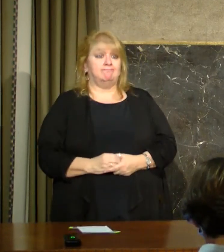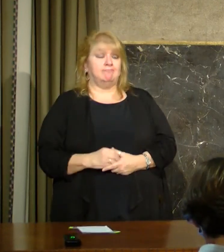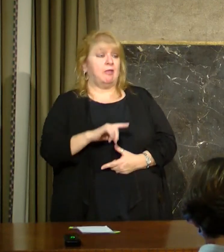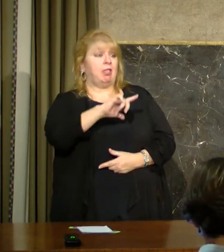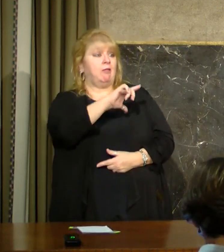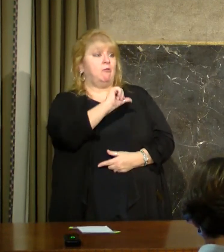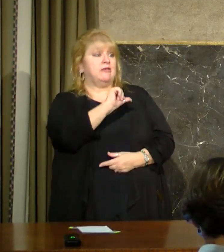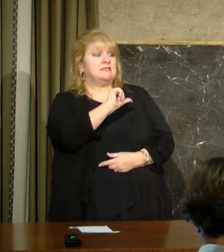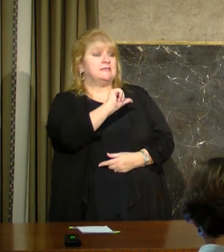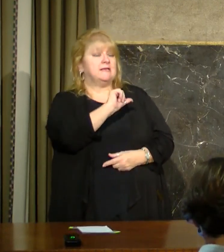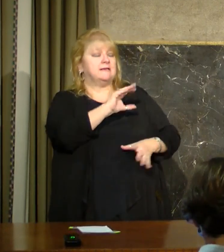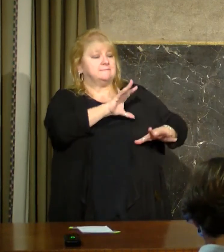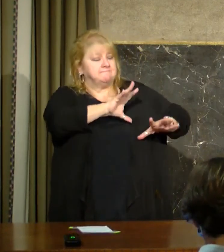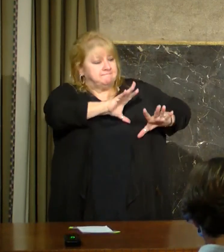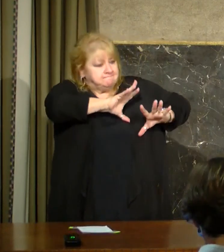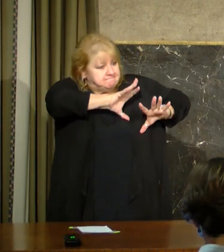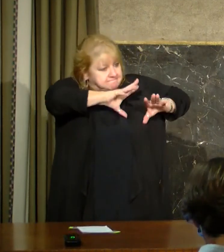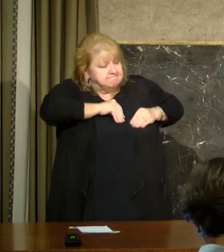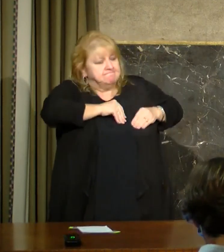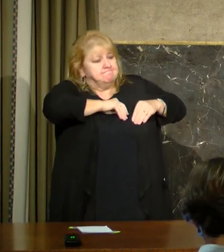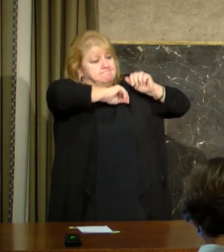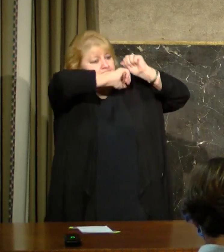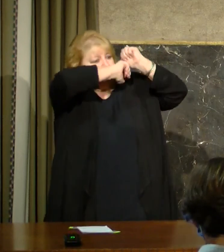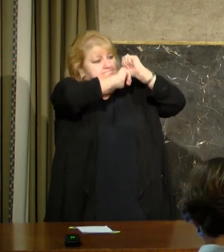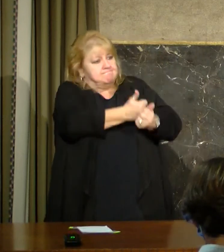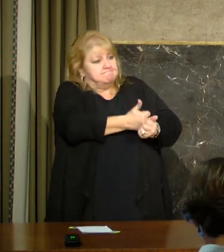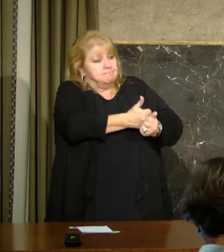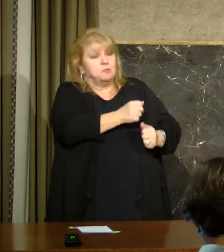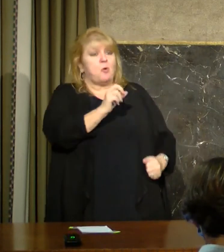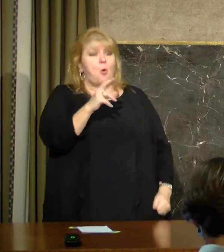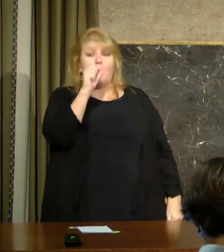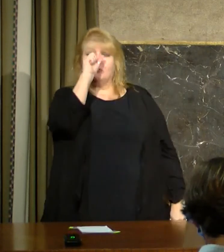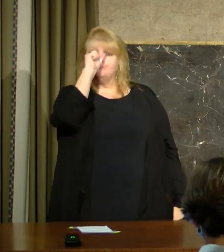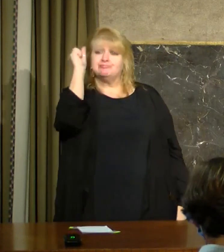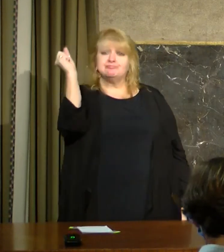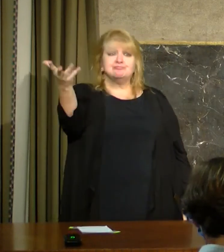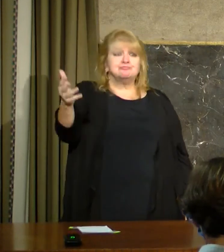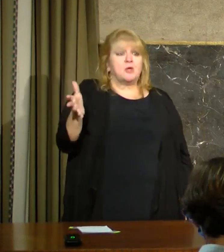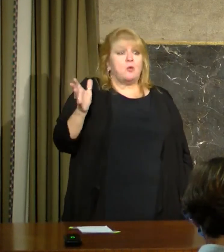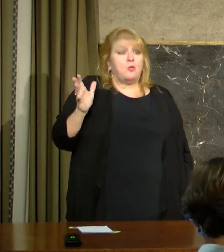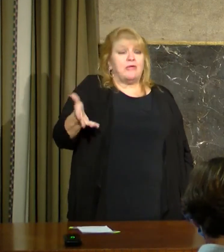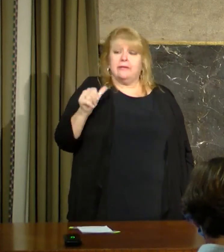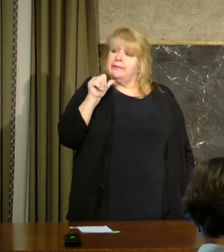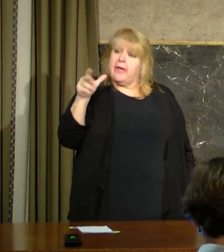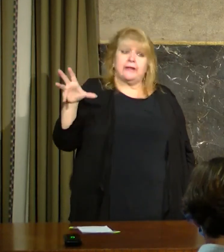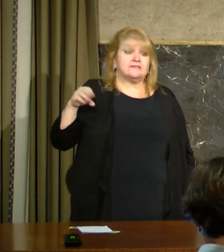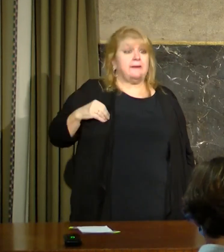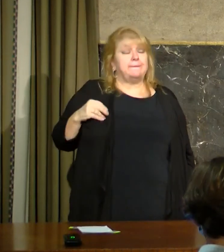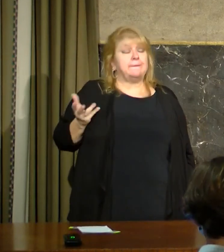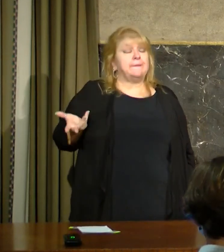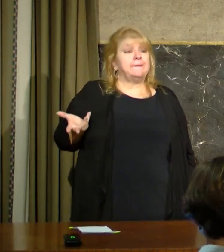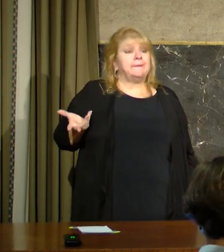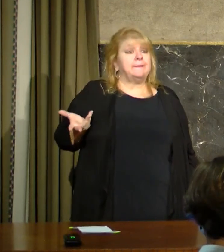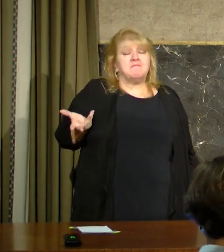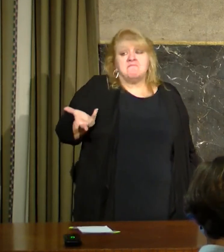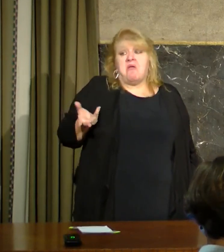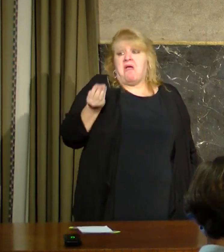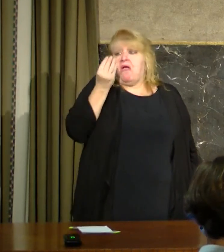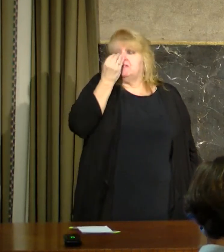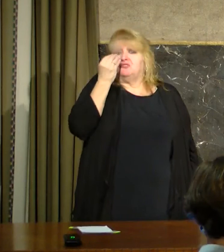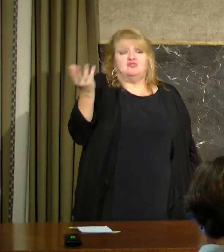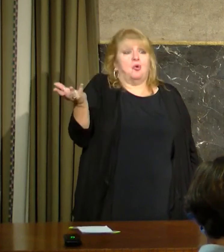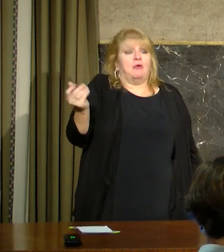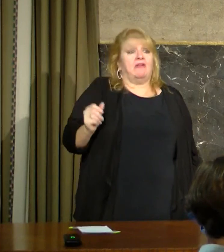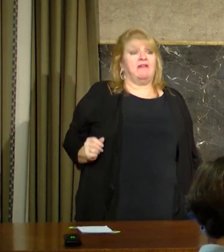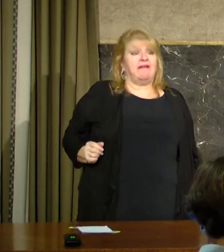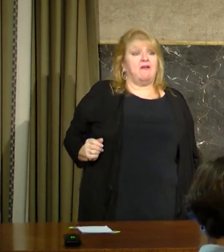measures or they're not. And if they're not following mitigation measures and restrictions that